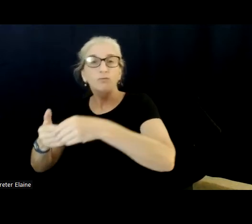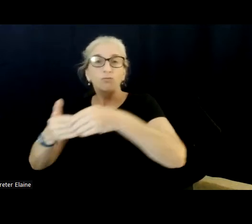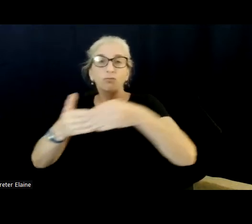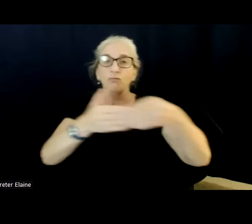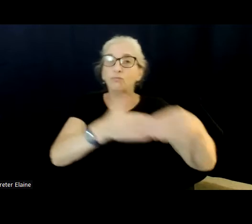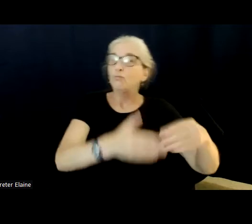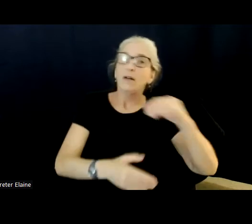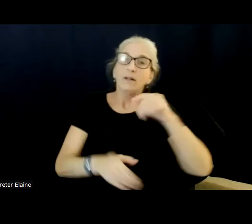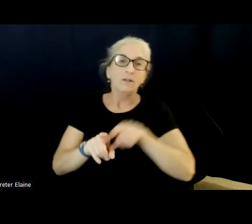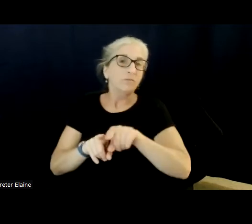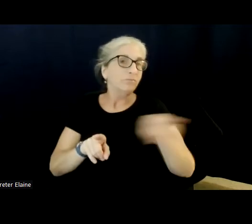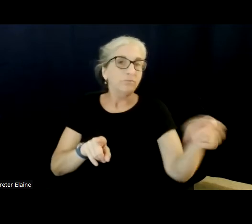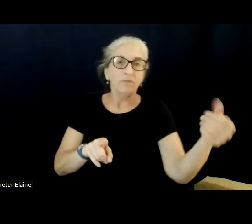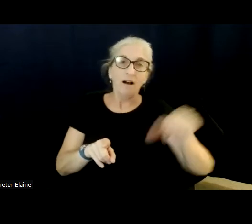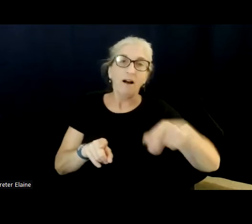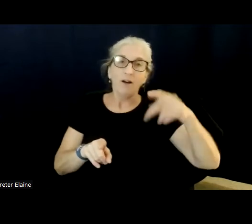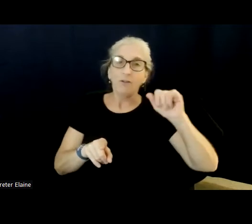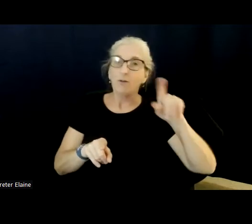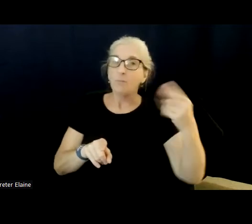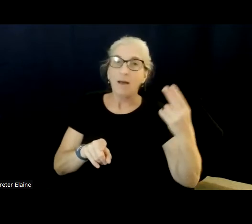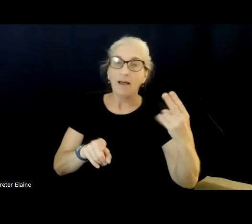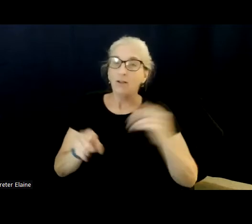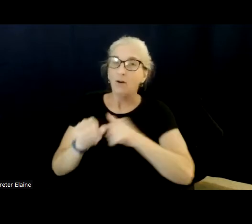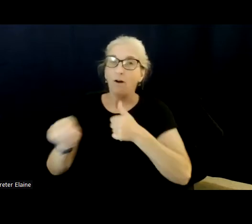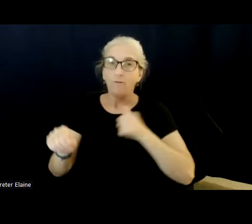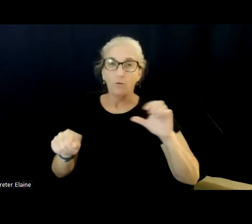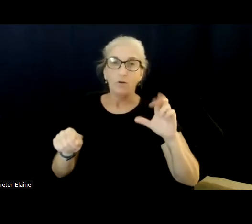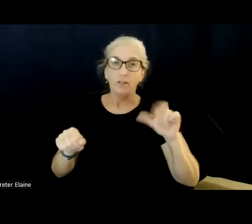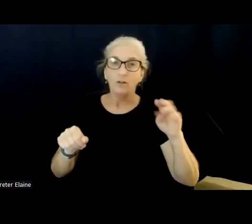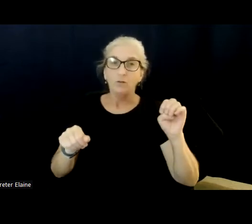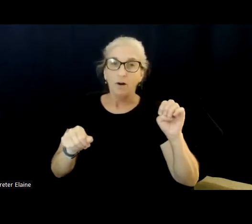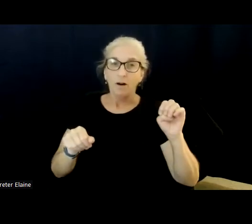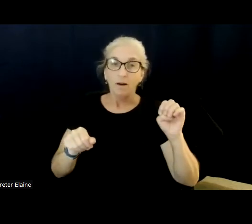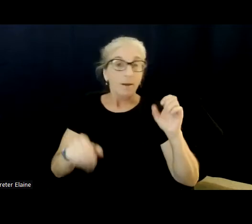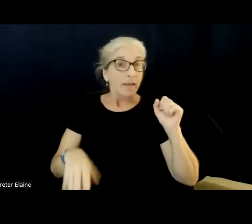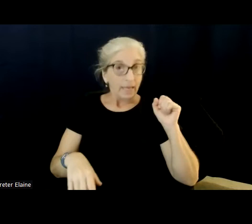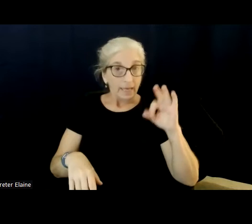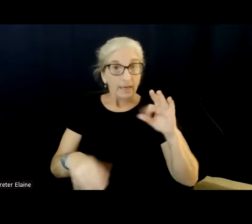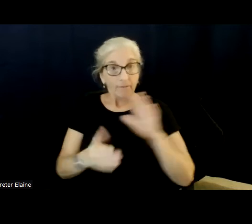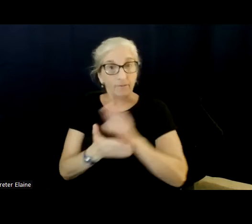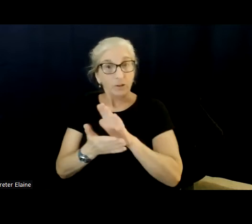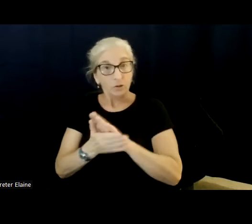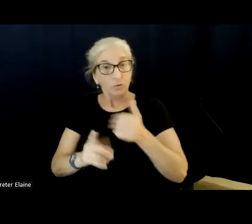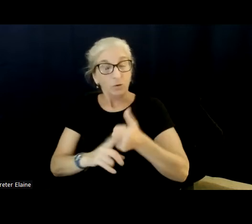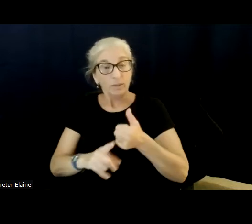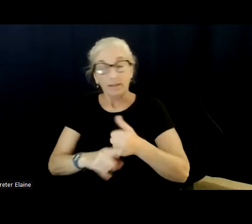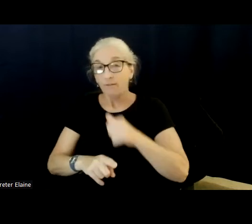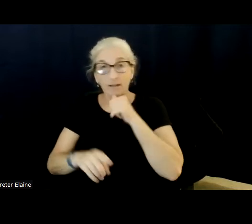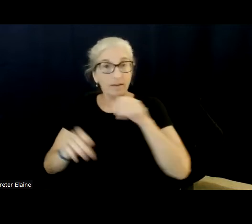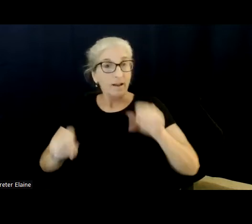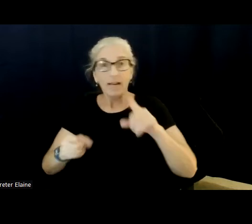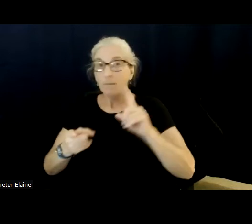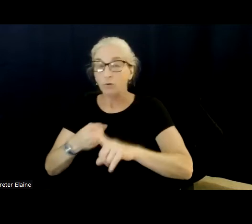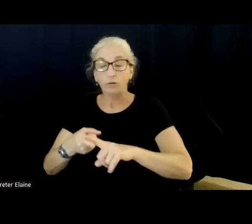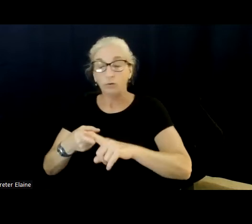do that. But ultimately if the schools fail, and I don't mean fail in that sense, but if the schools are just unable to, to, to correct behavior